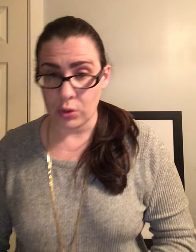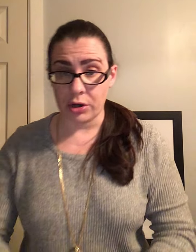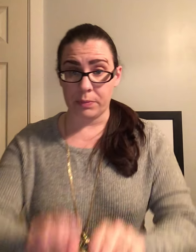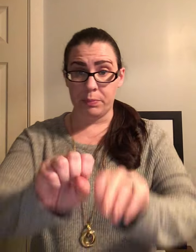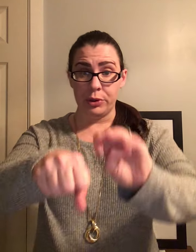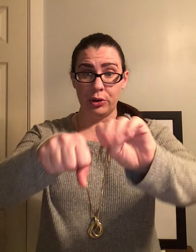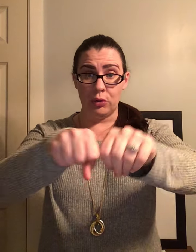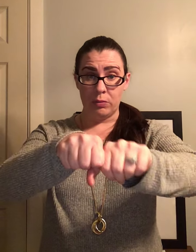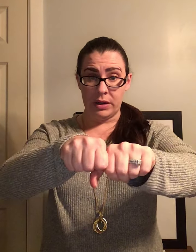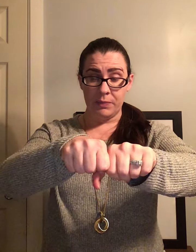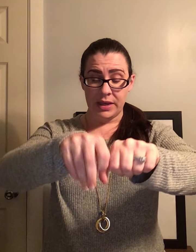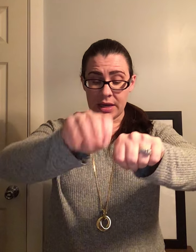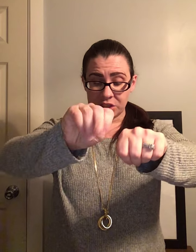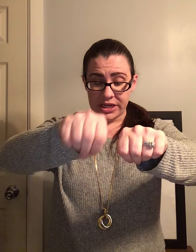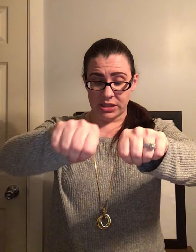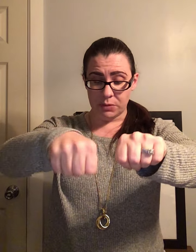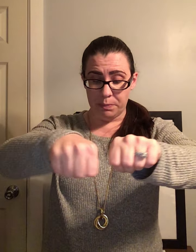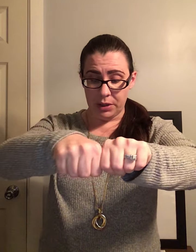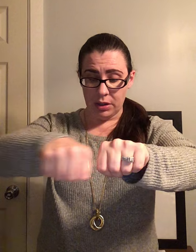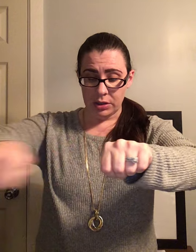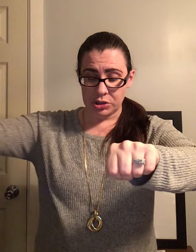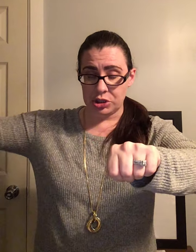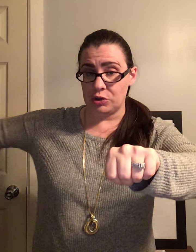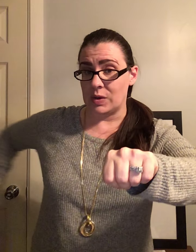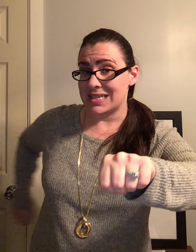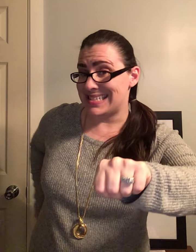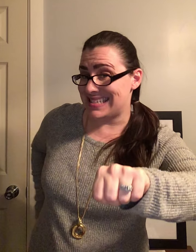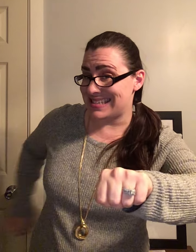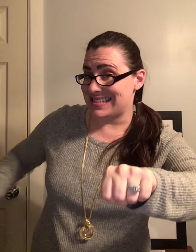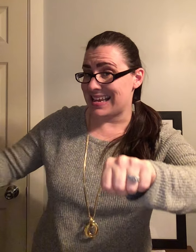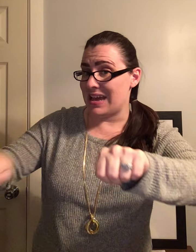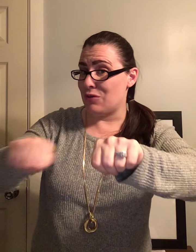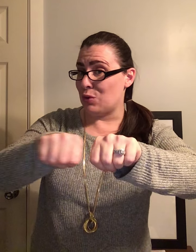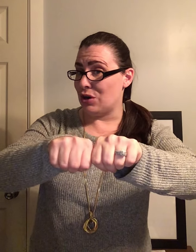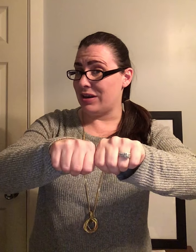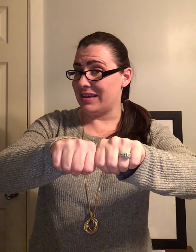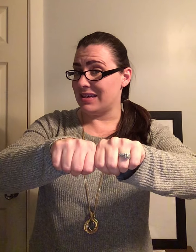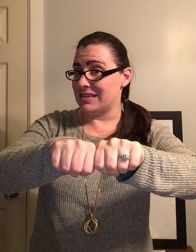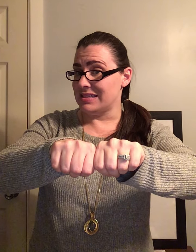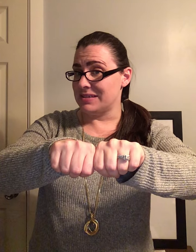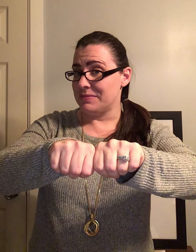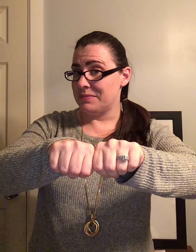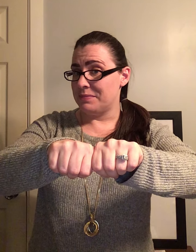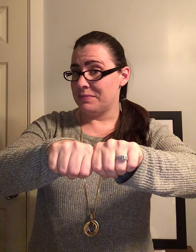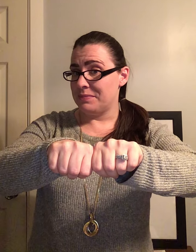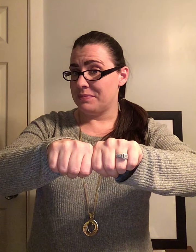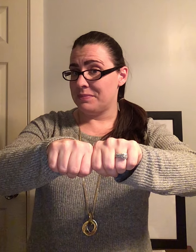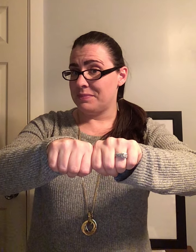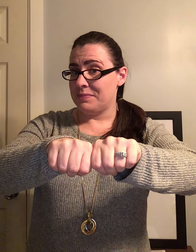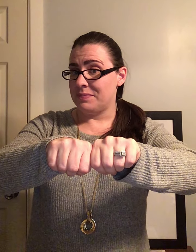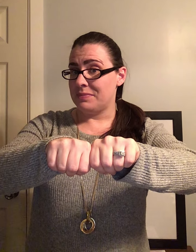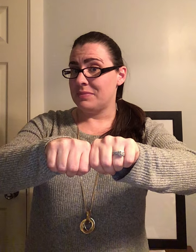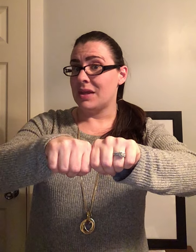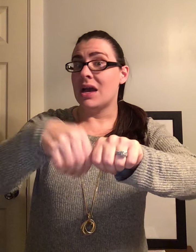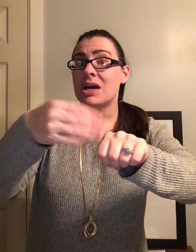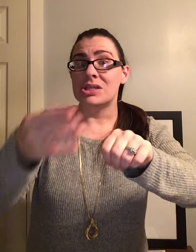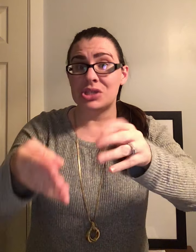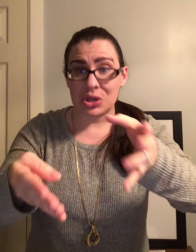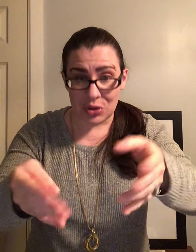word boom. Change b to z and the word is zoom.